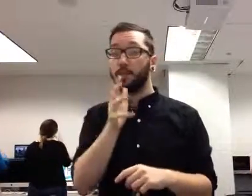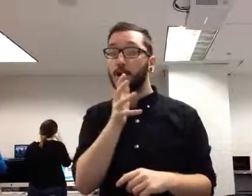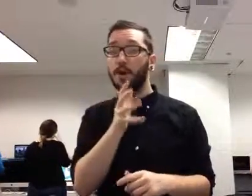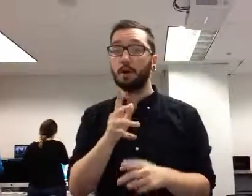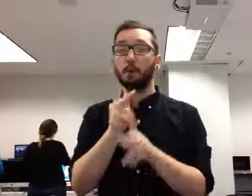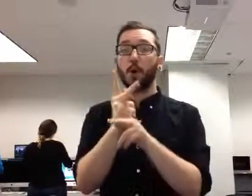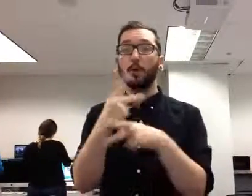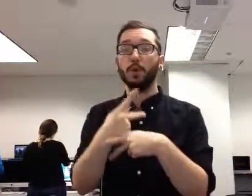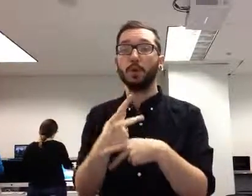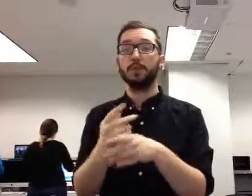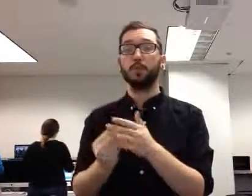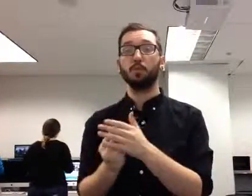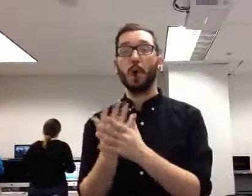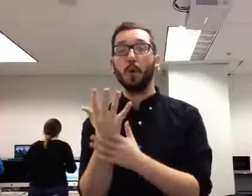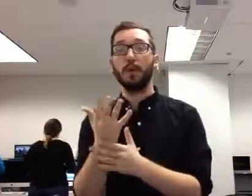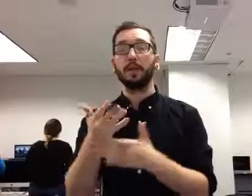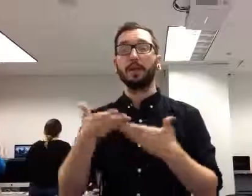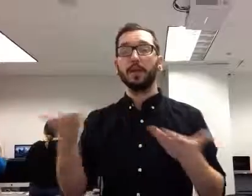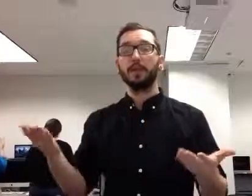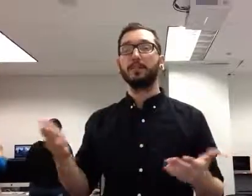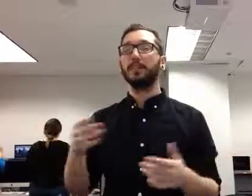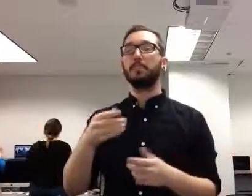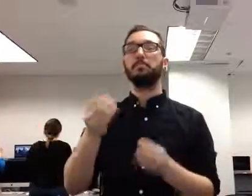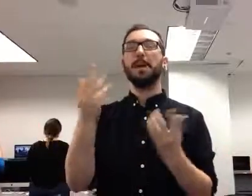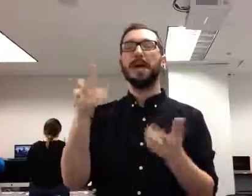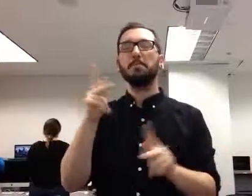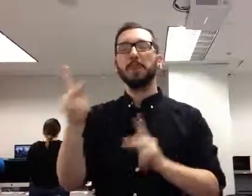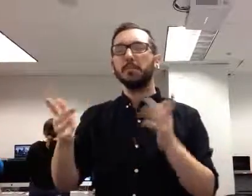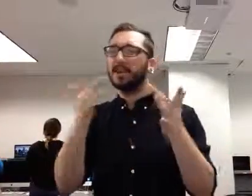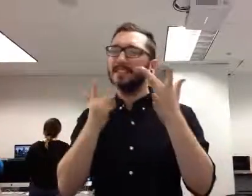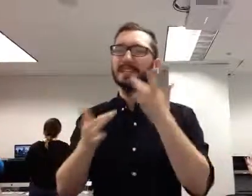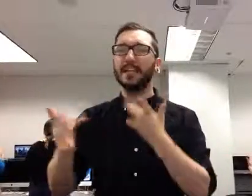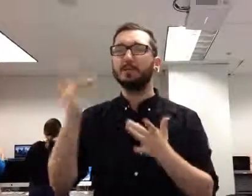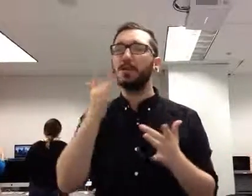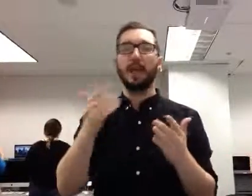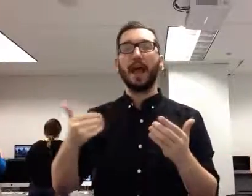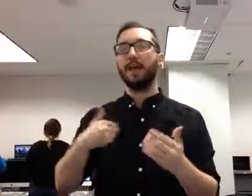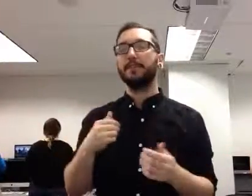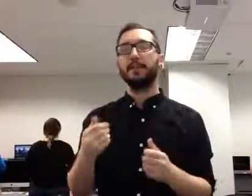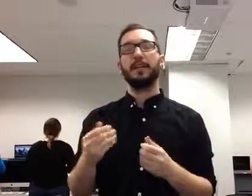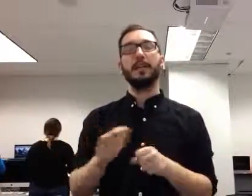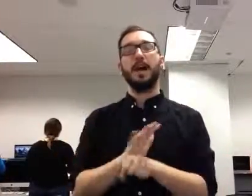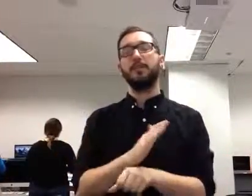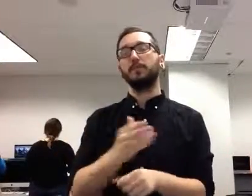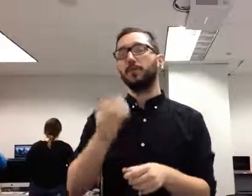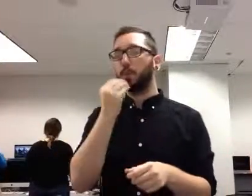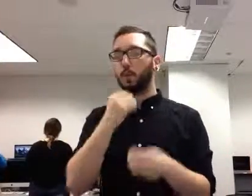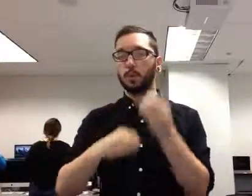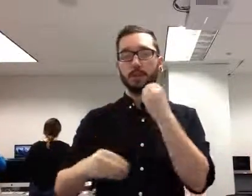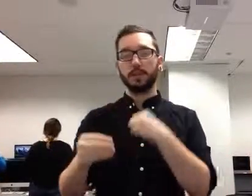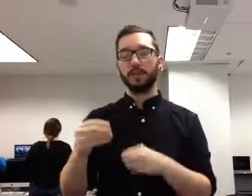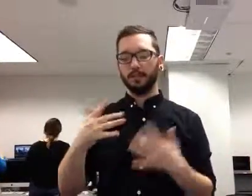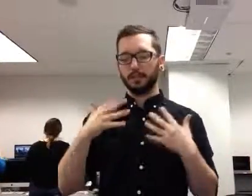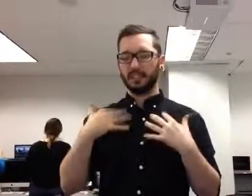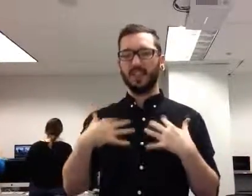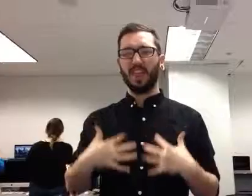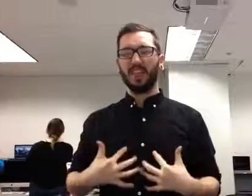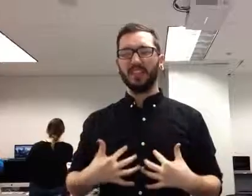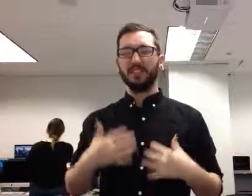man, a lot of people were starving to death. mean, famine, food shortages were massive. Yeah, Matt? Russia's